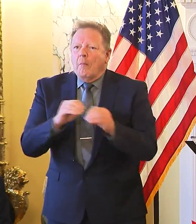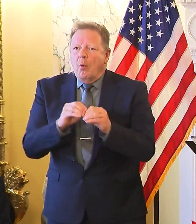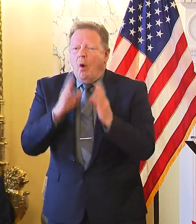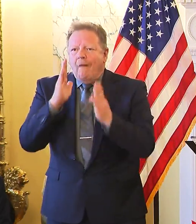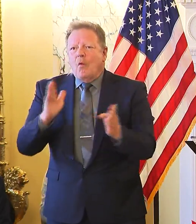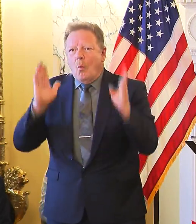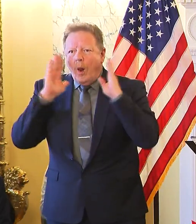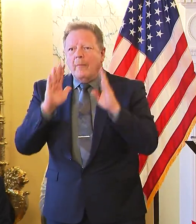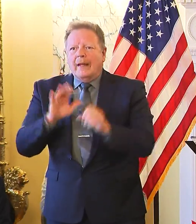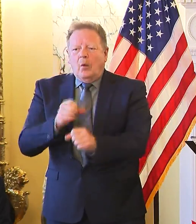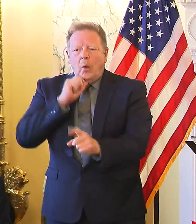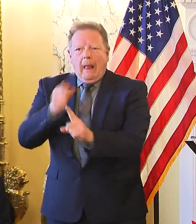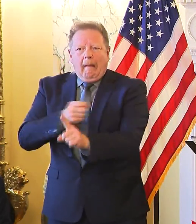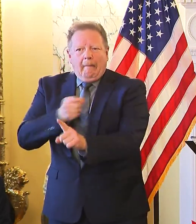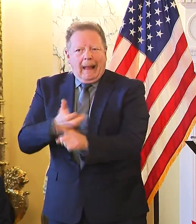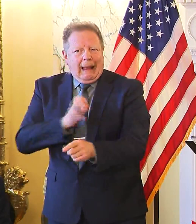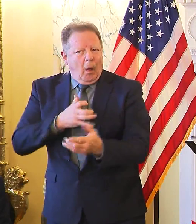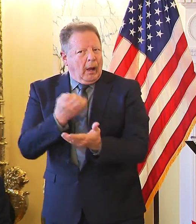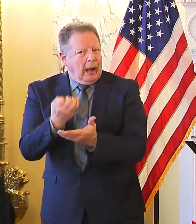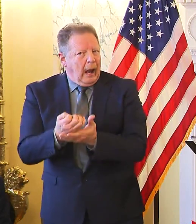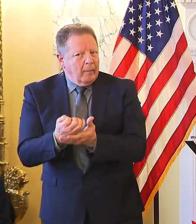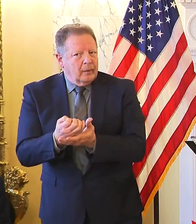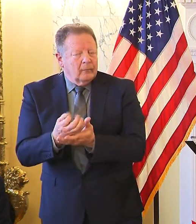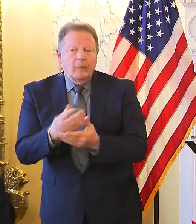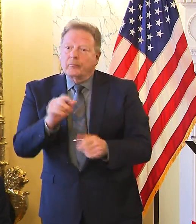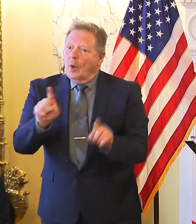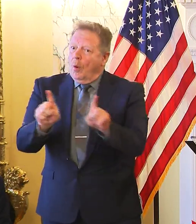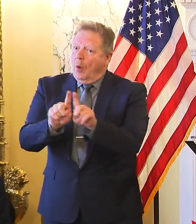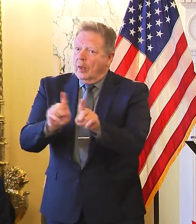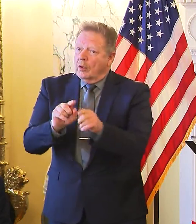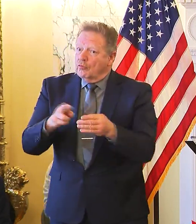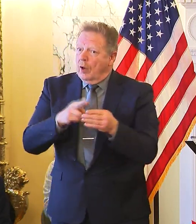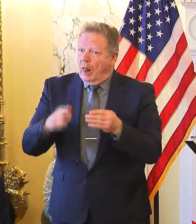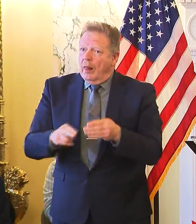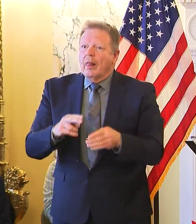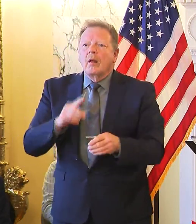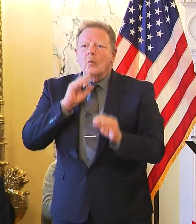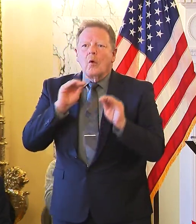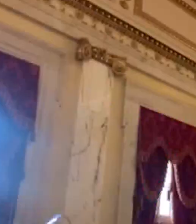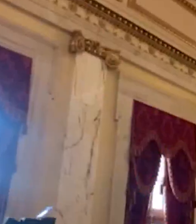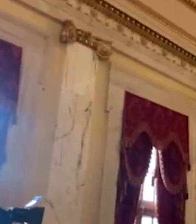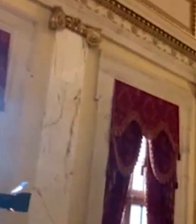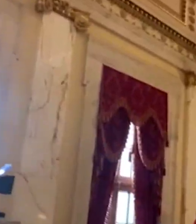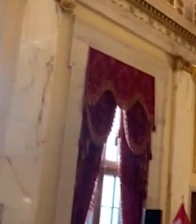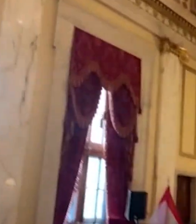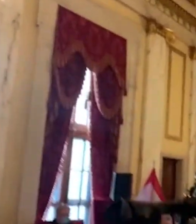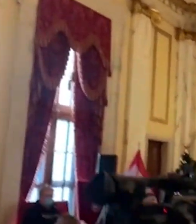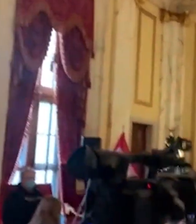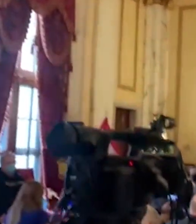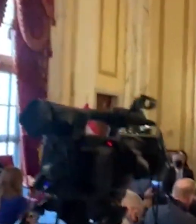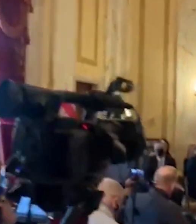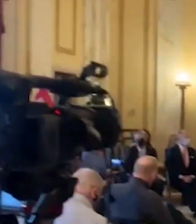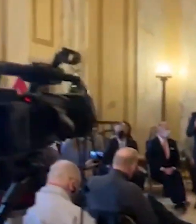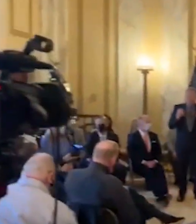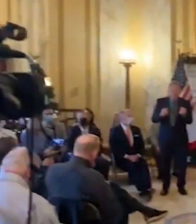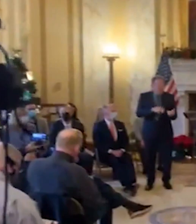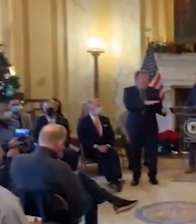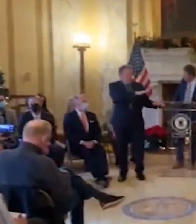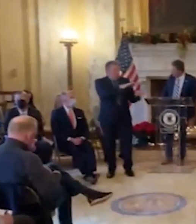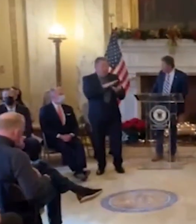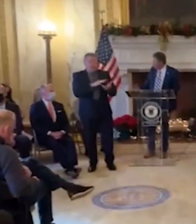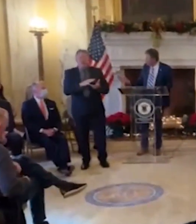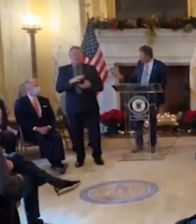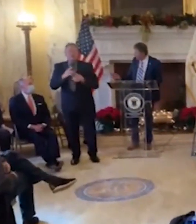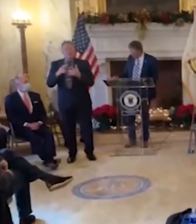on our economy, and also, as a result, pressure on our schools. Governor Dan McKee says because of this,